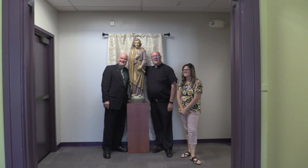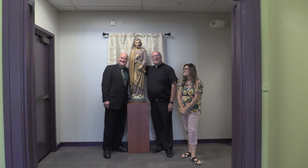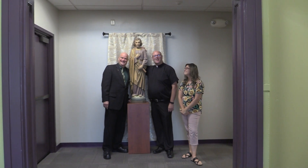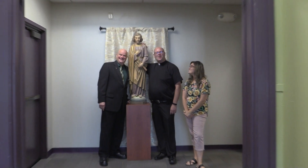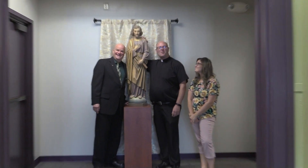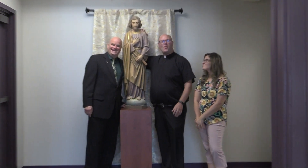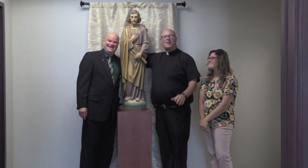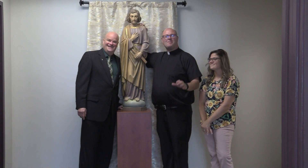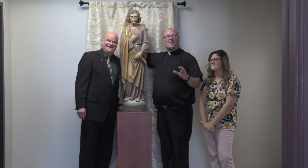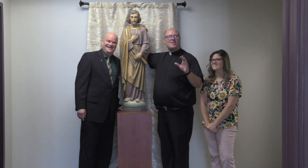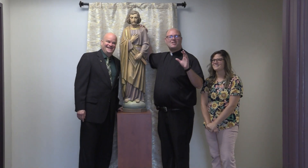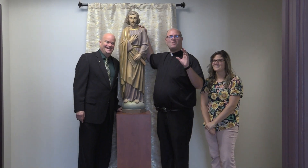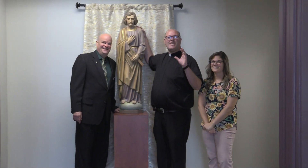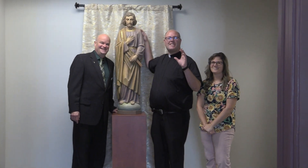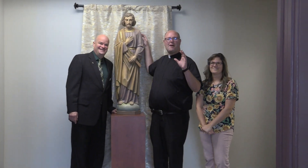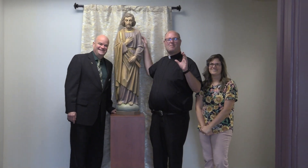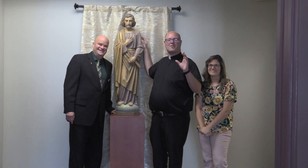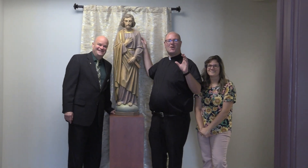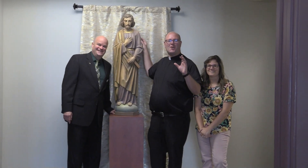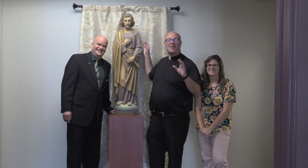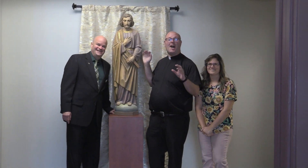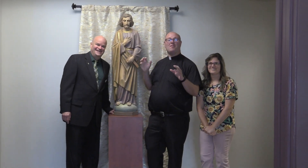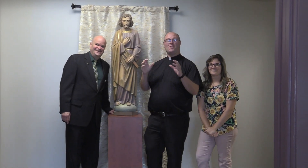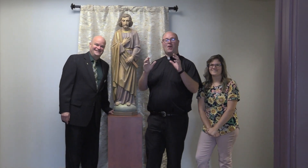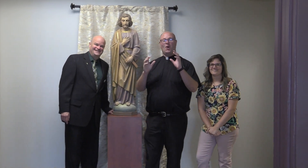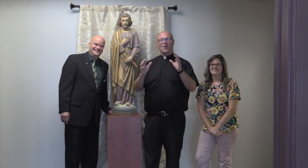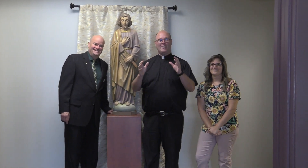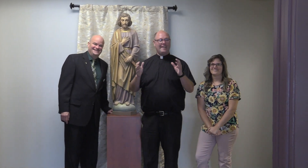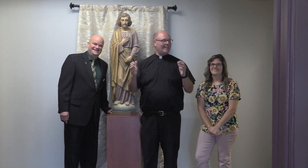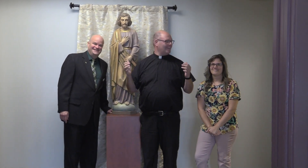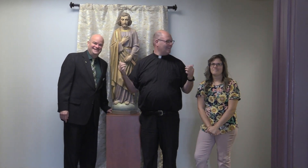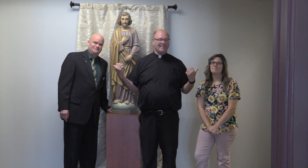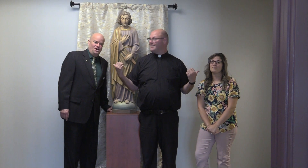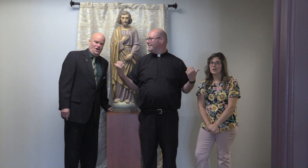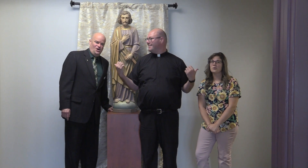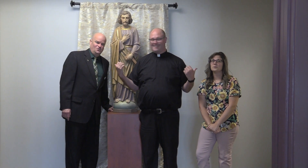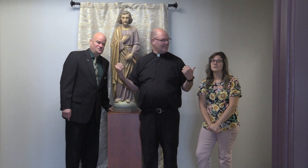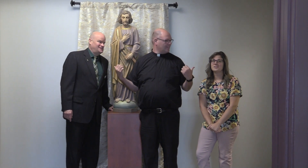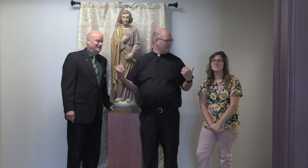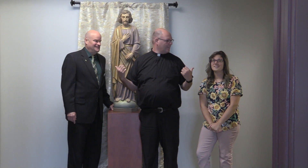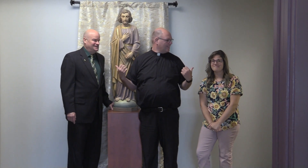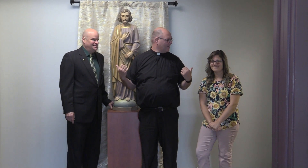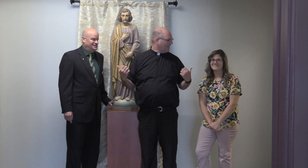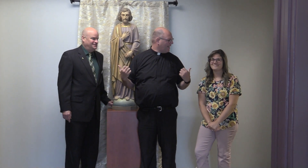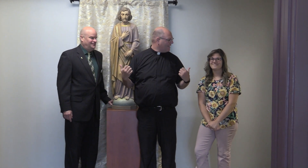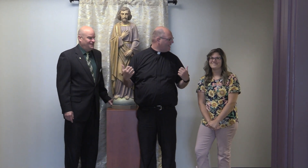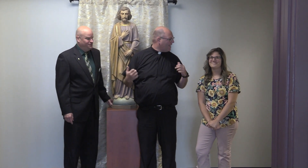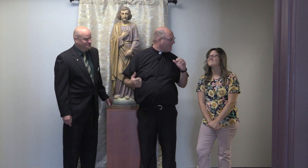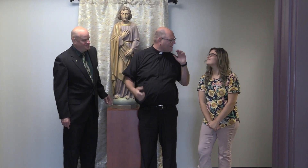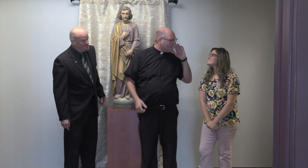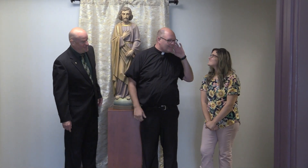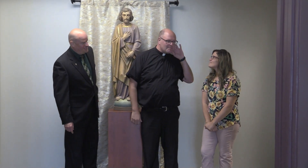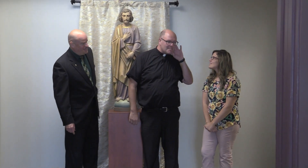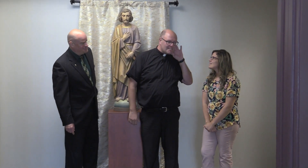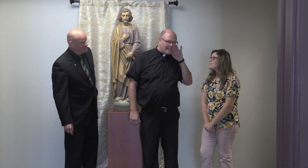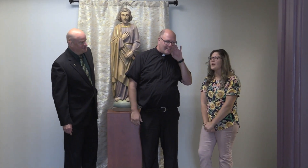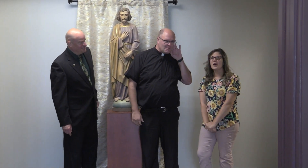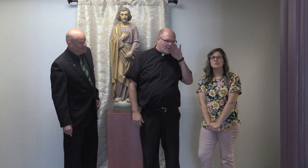Hello and welcome to this week's episode of the Holy Post. A little louder, Mrs. Steingass. Steingass, what?